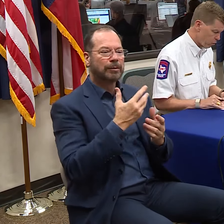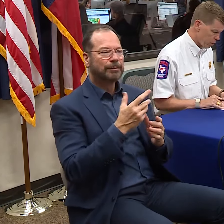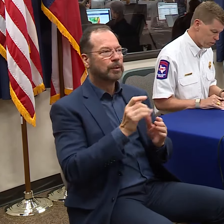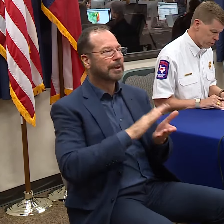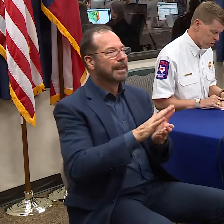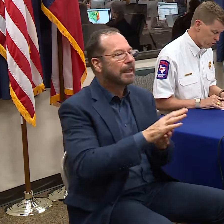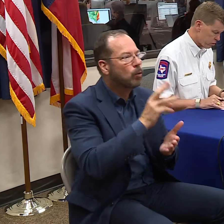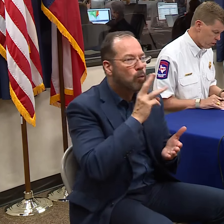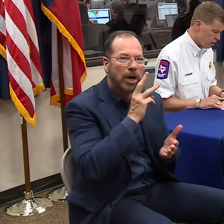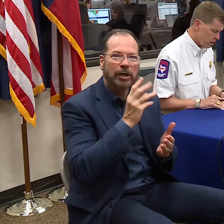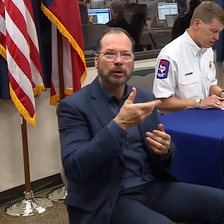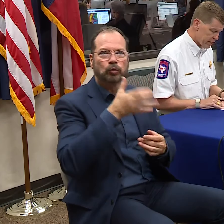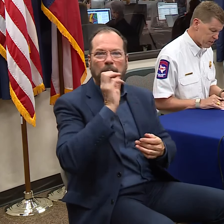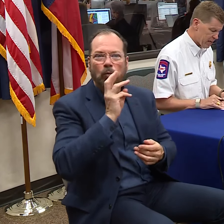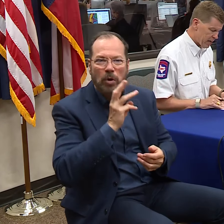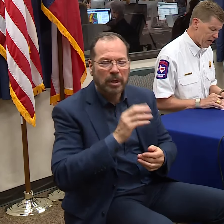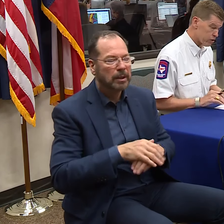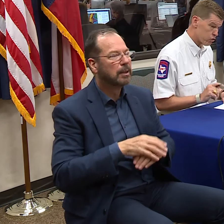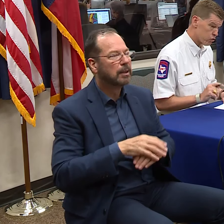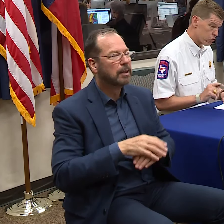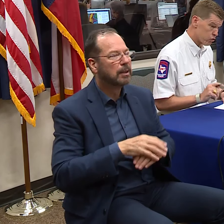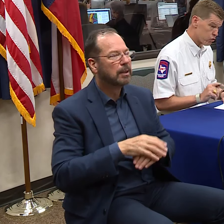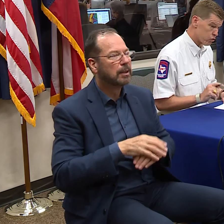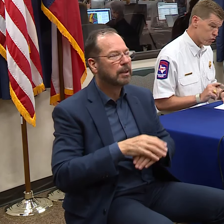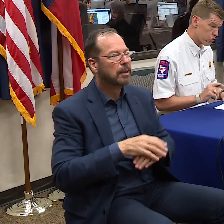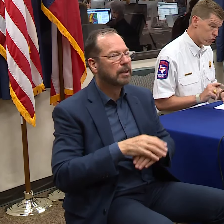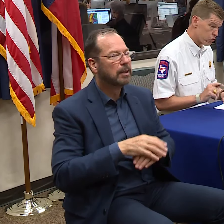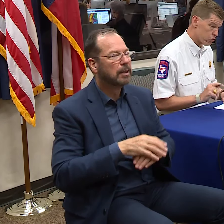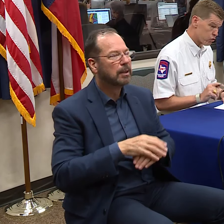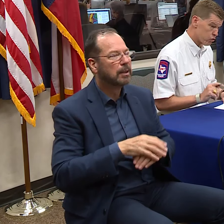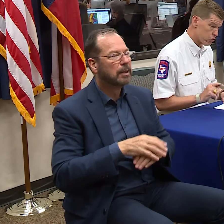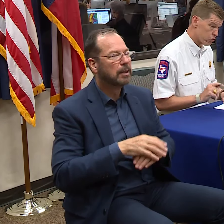public drinking water systems. TxDOT has ready